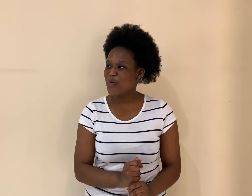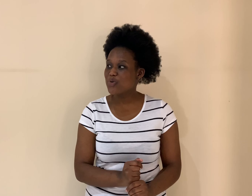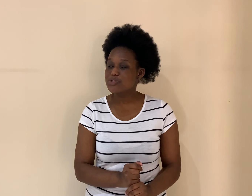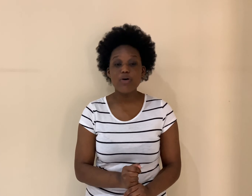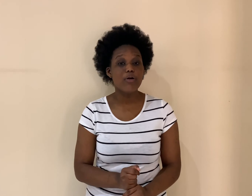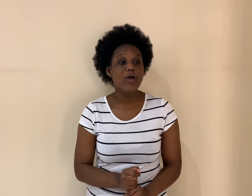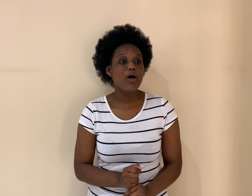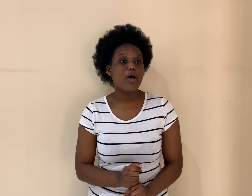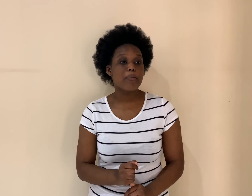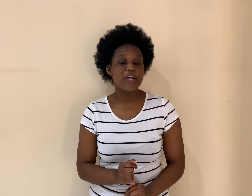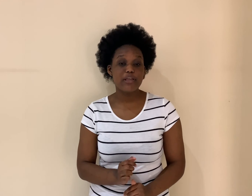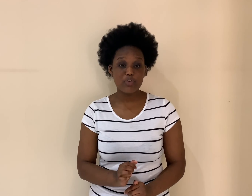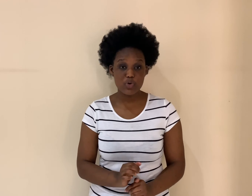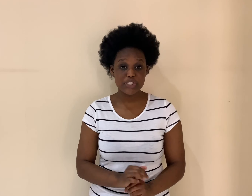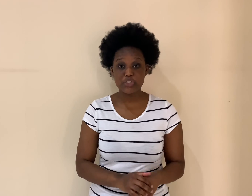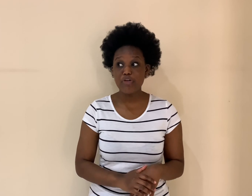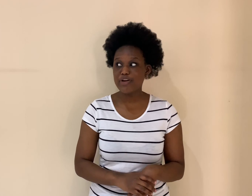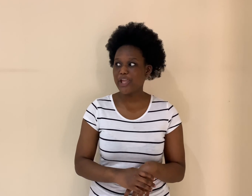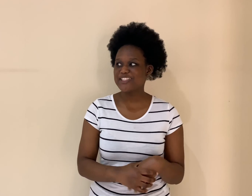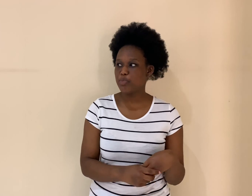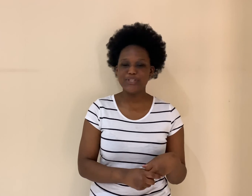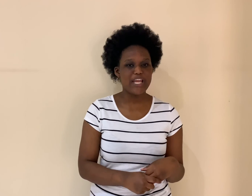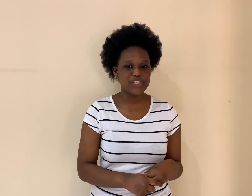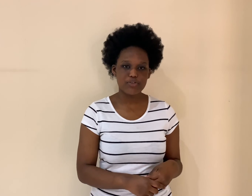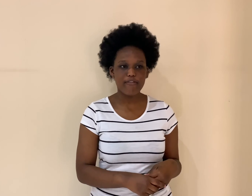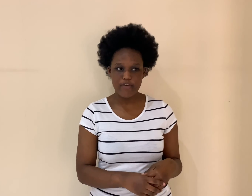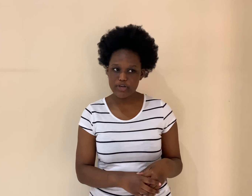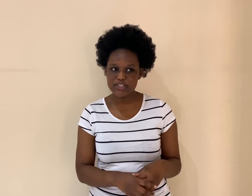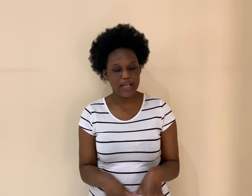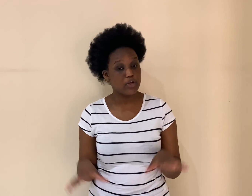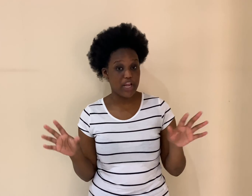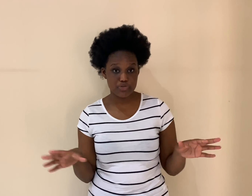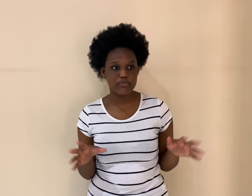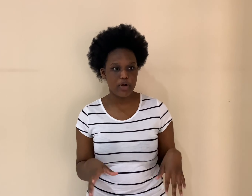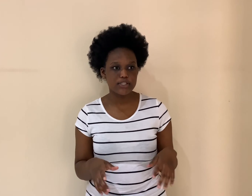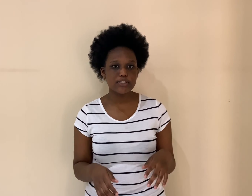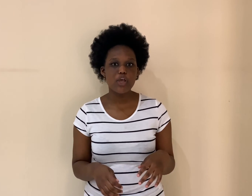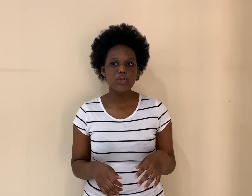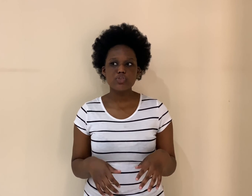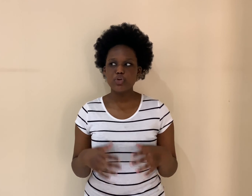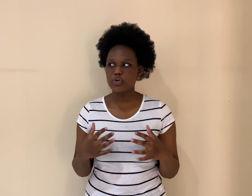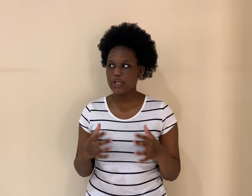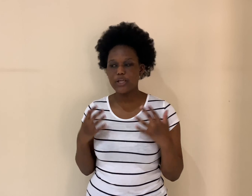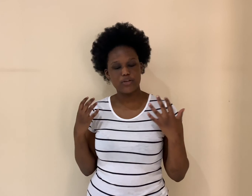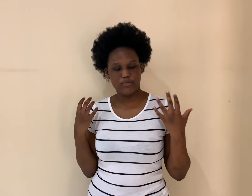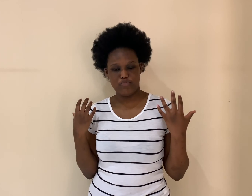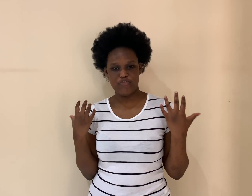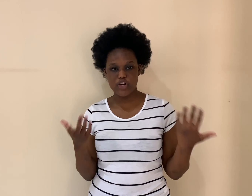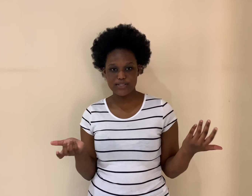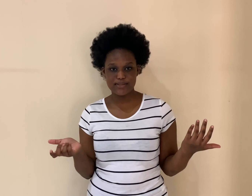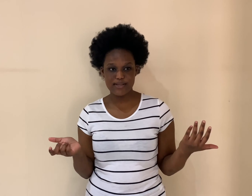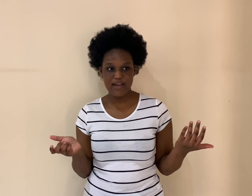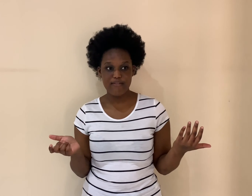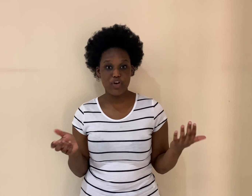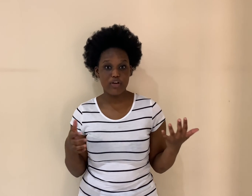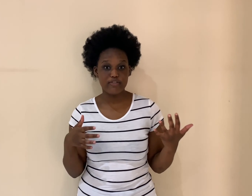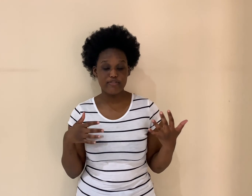course. Oh, another course is over exploitation of forests, like natural forests. So you know, like forests have a lot of